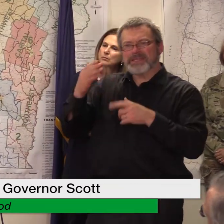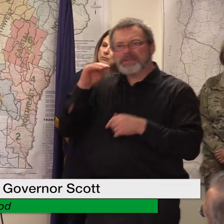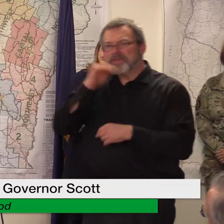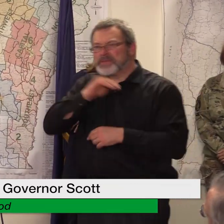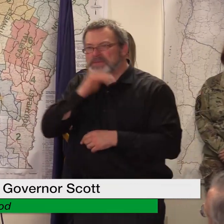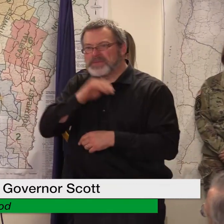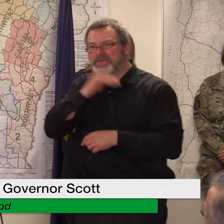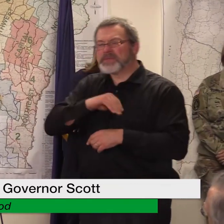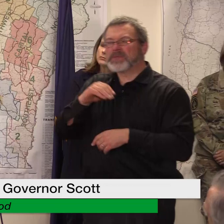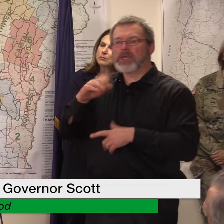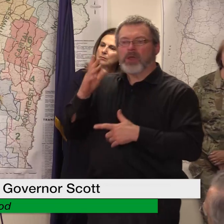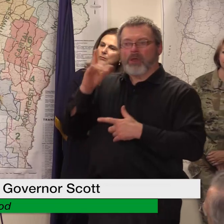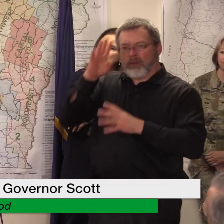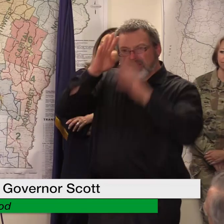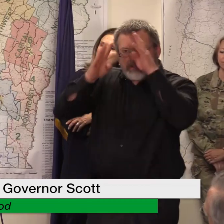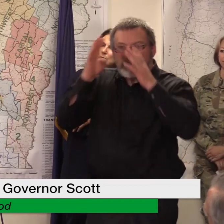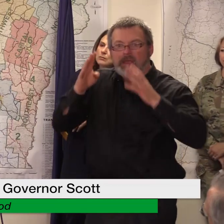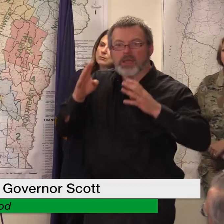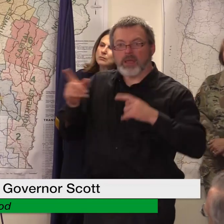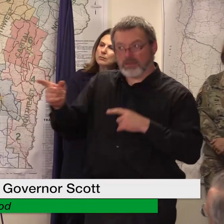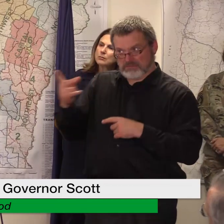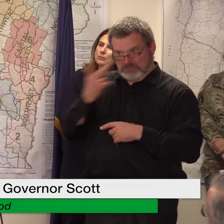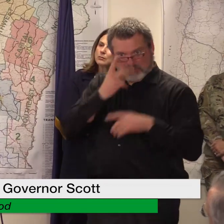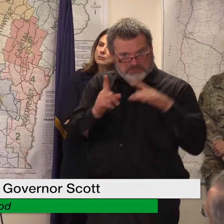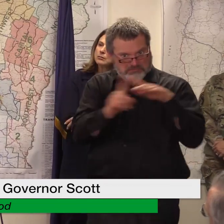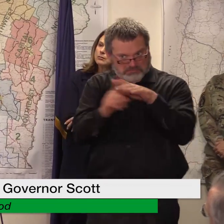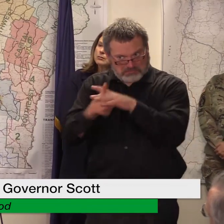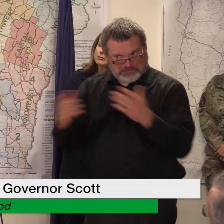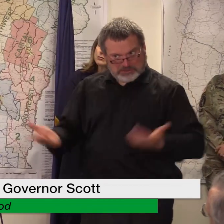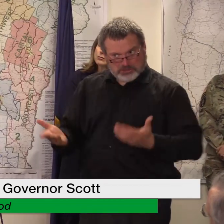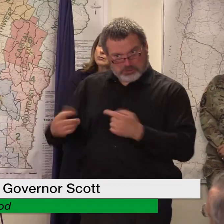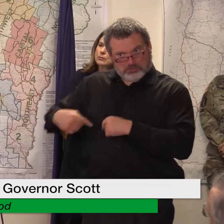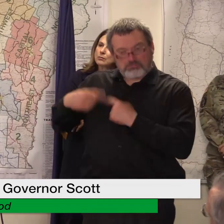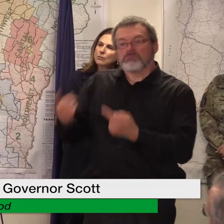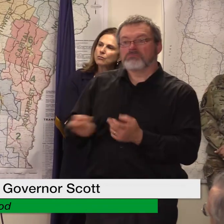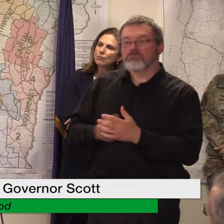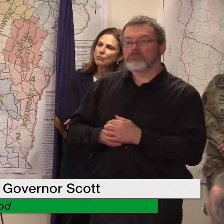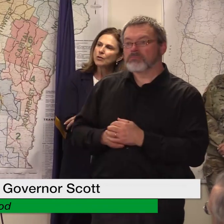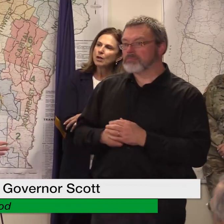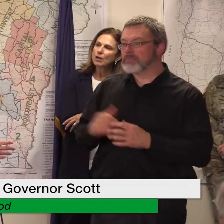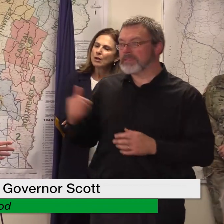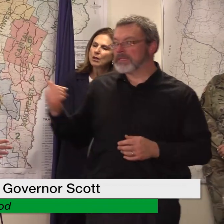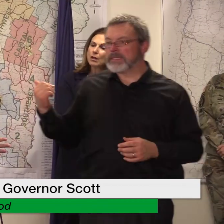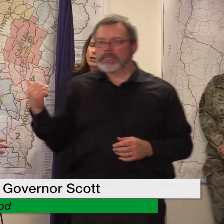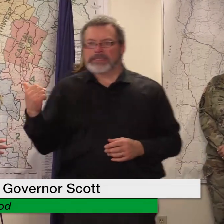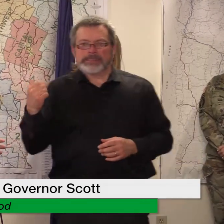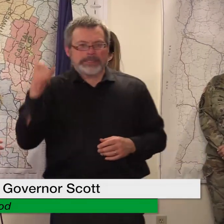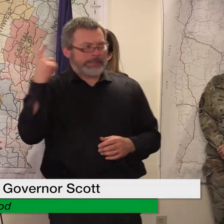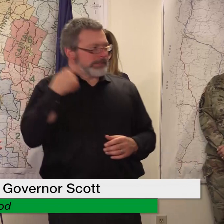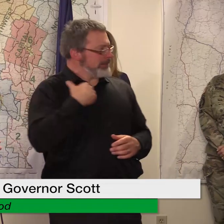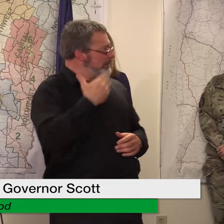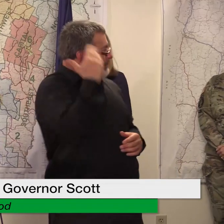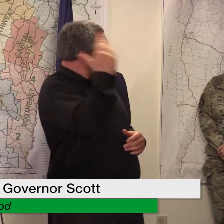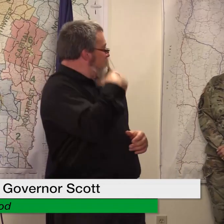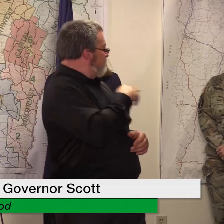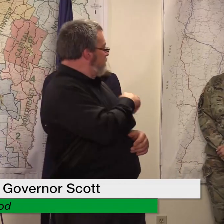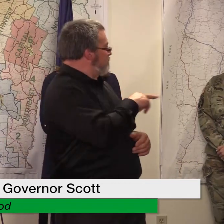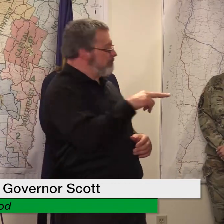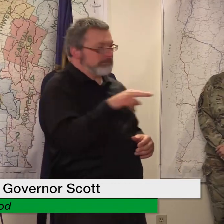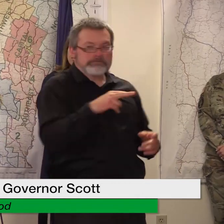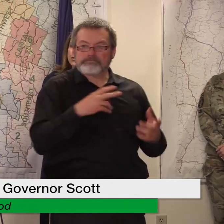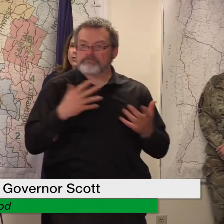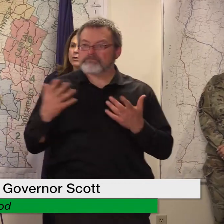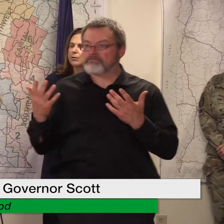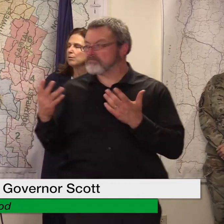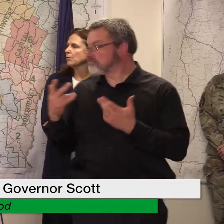have we actually seen any signs of that happening i'm sure there are signs i don't know if anyone wants to weigh in on that